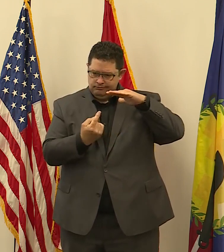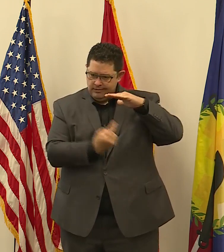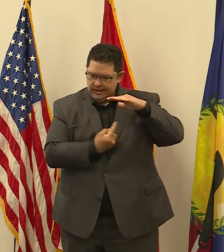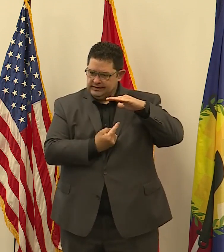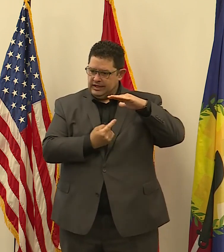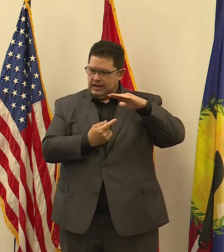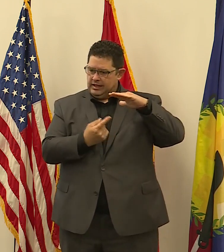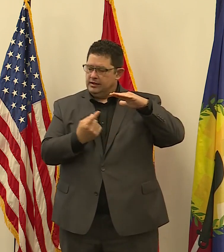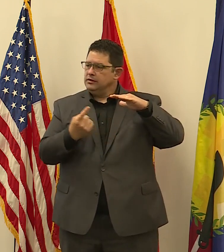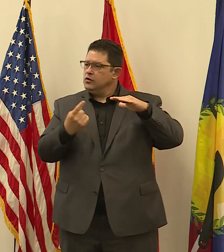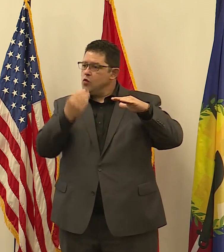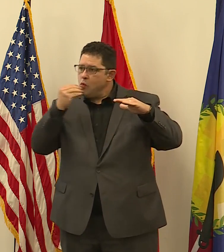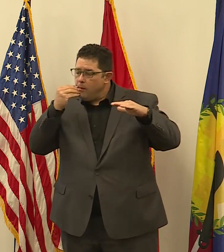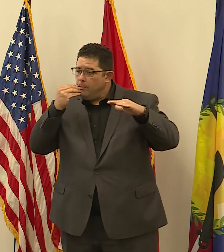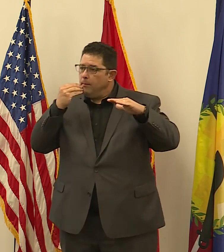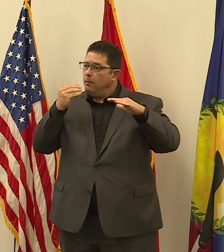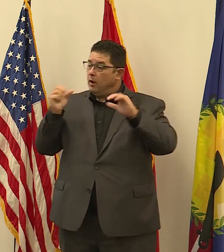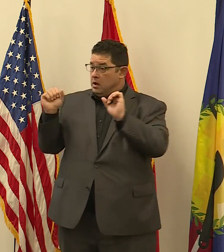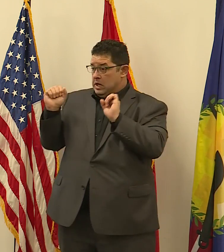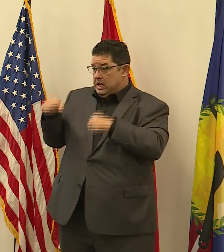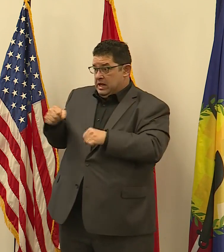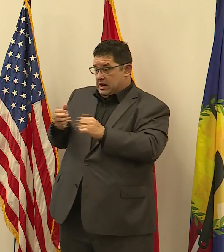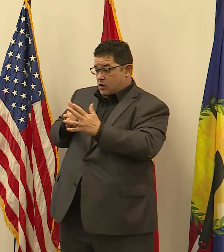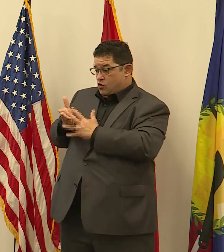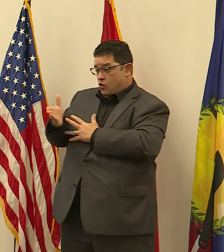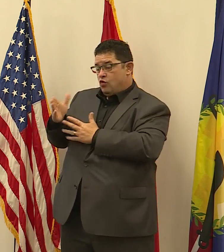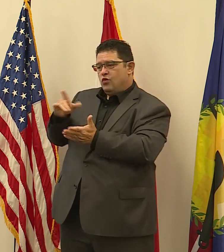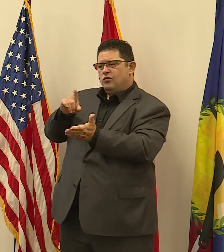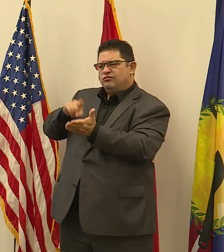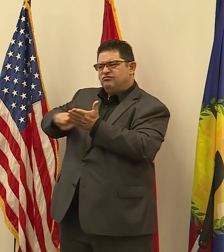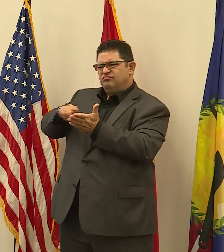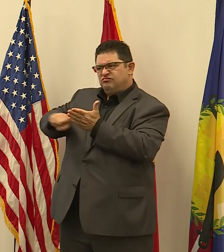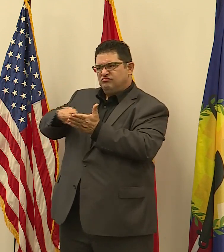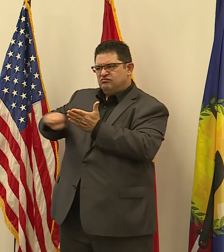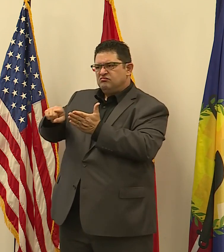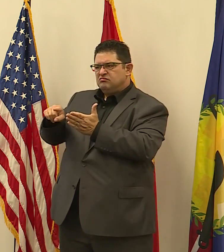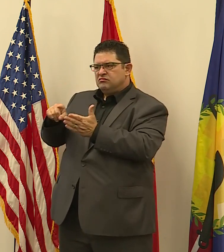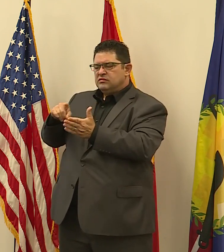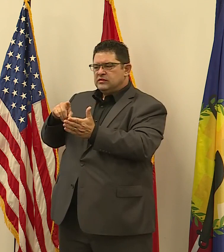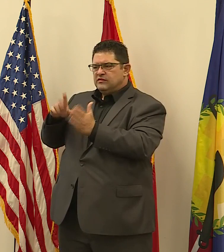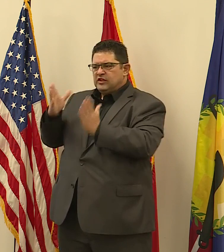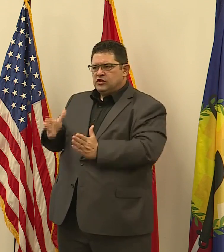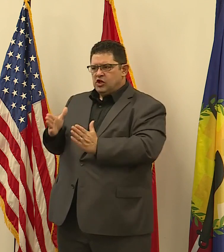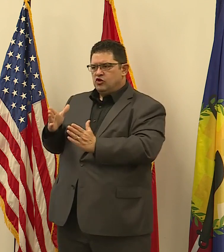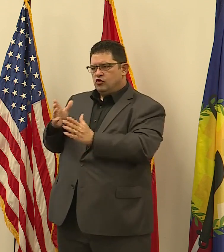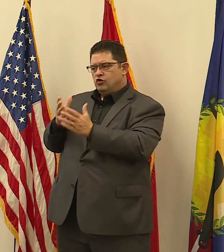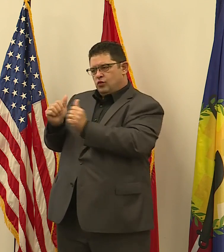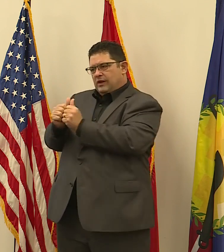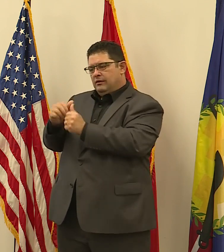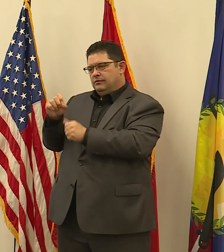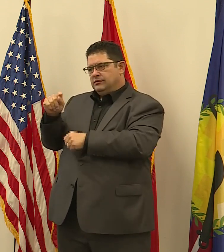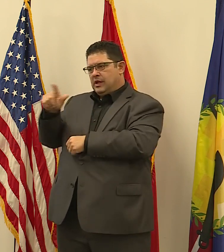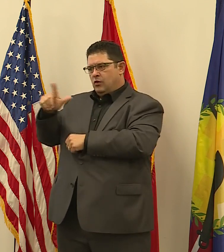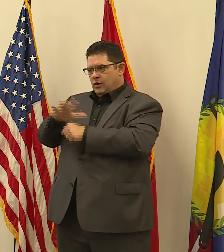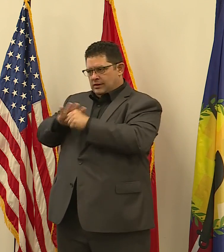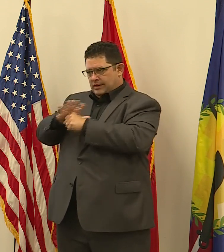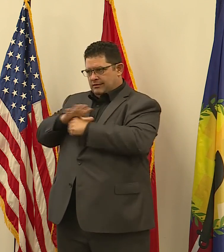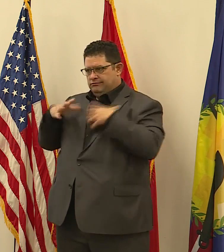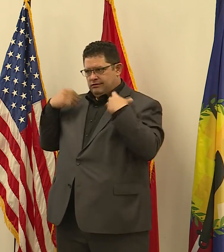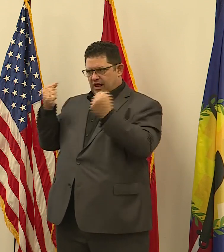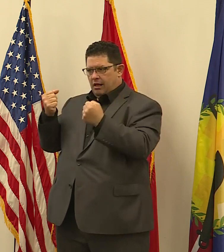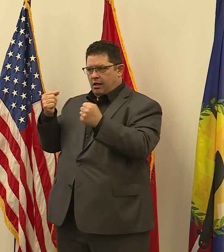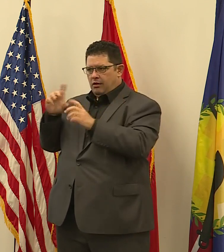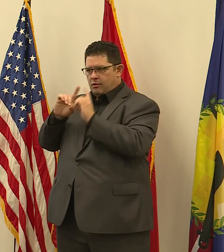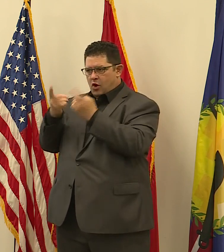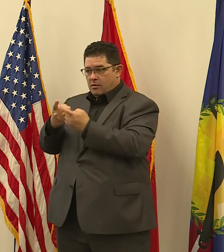can work through their case investigator with the St. Louis County Health Department and may qualify to be